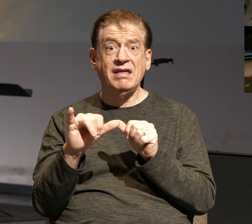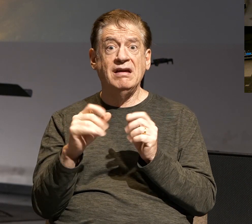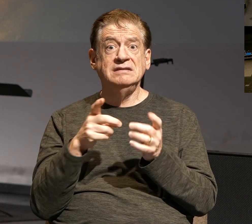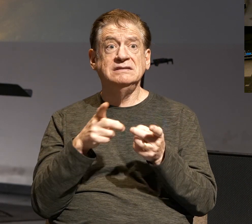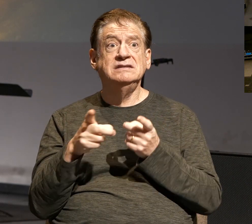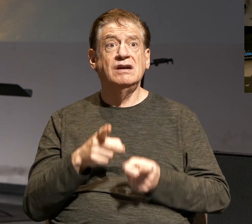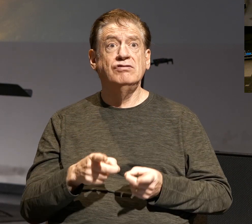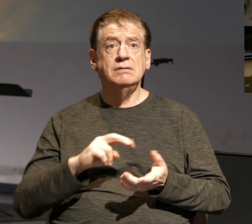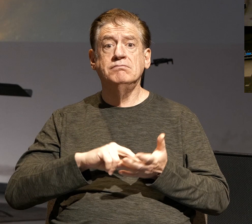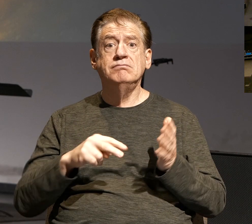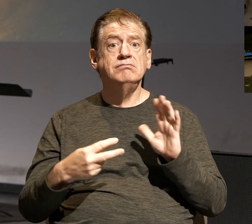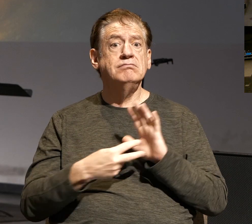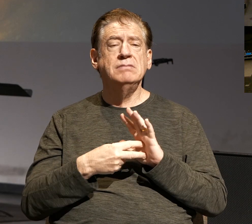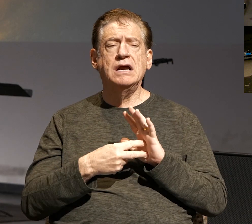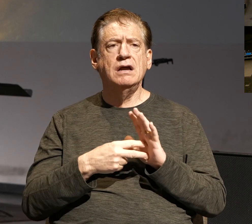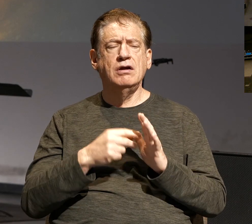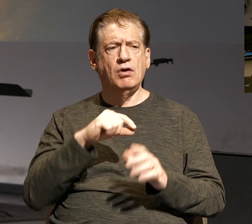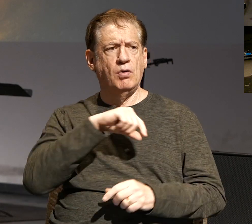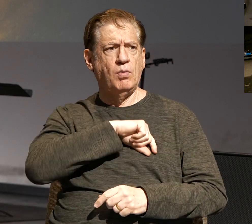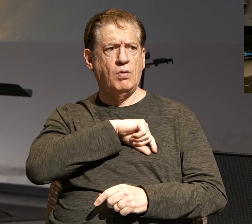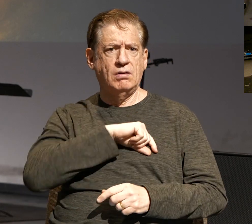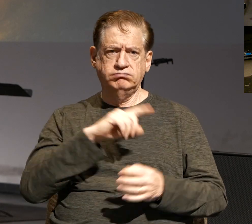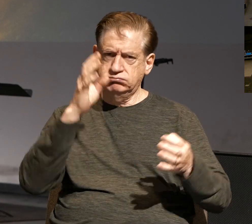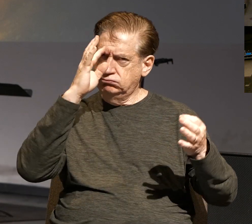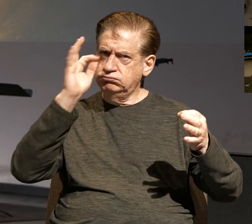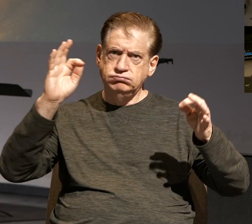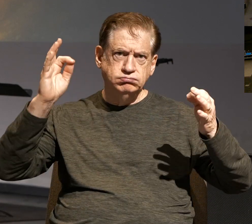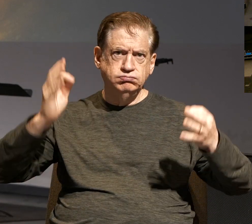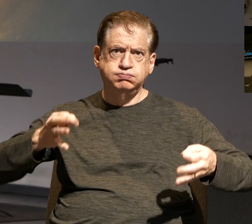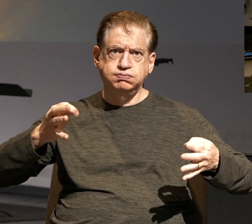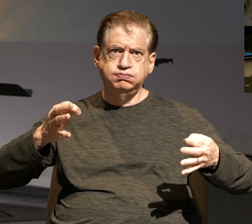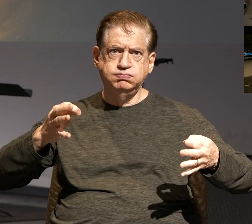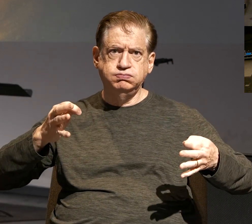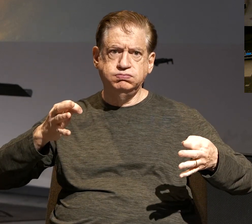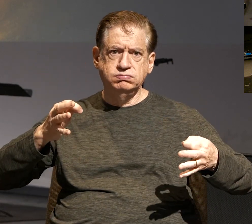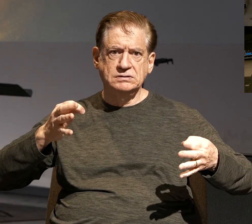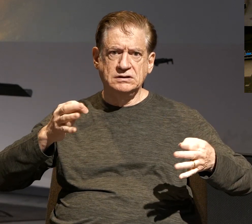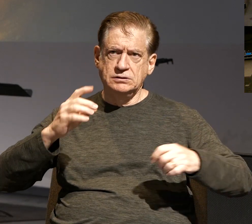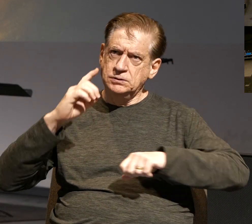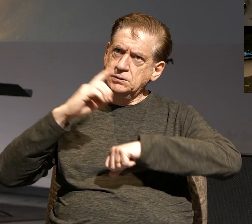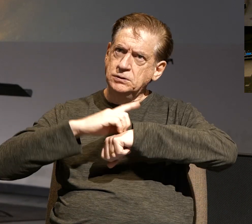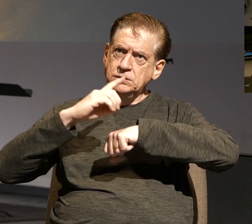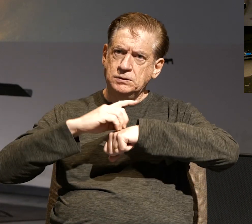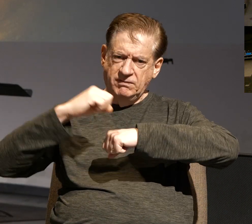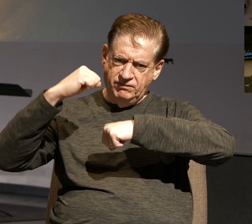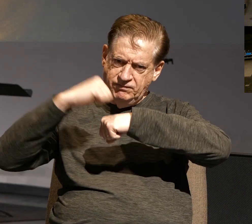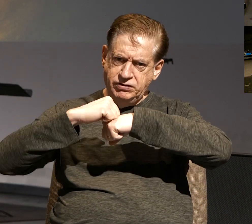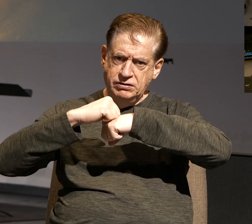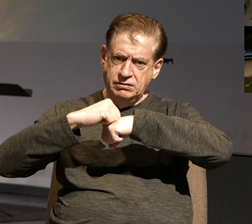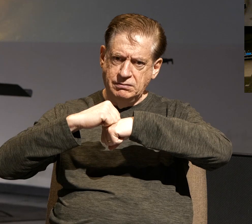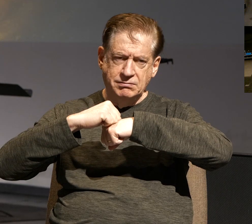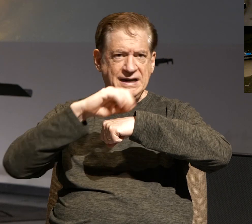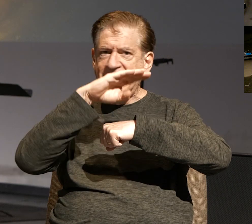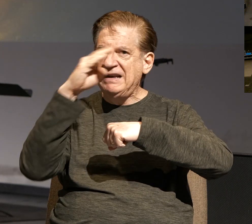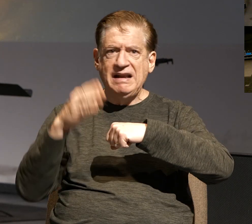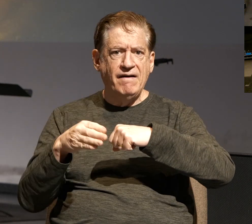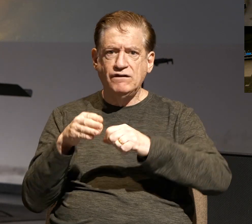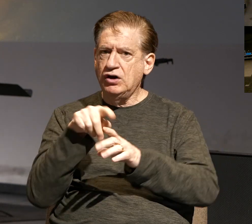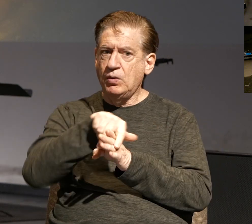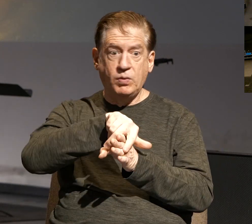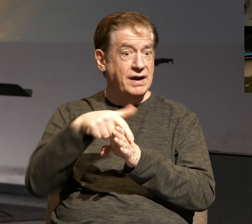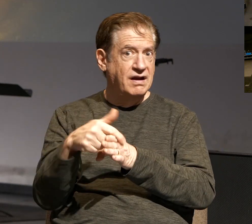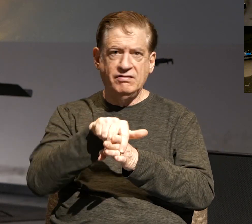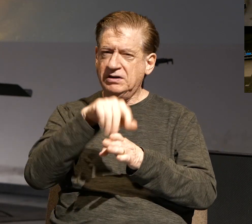this, the quality of being resolutely or dutifully firm and unwavering.